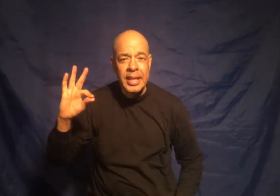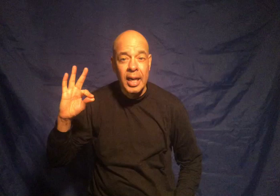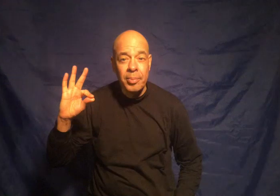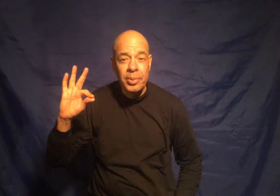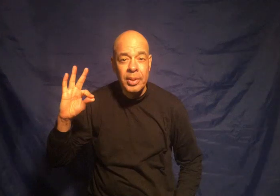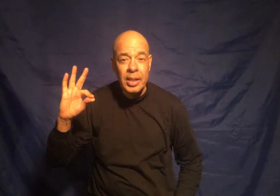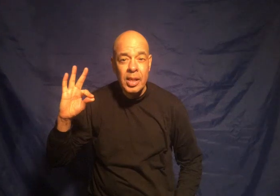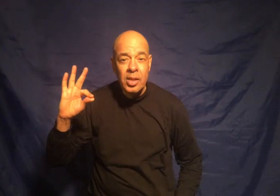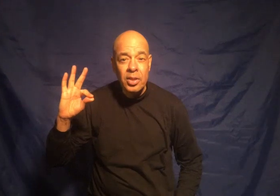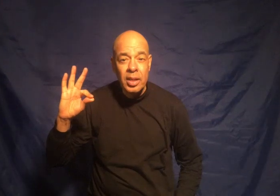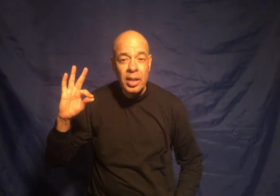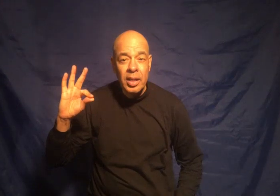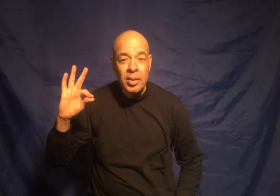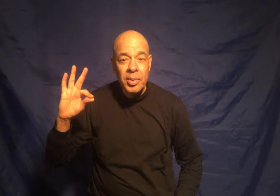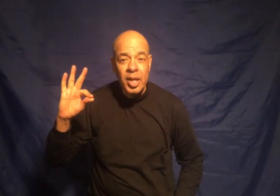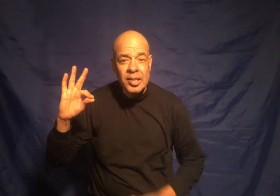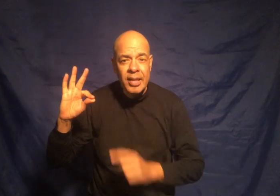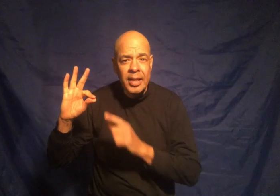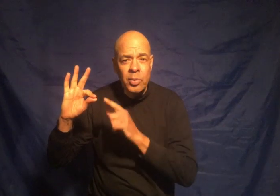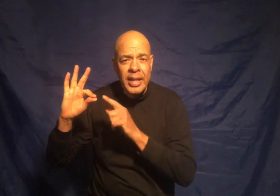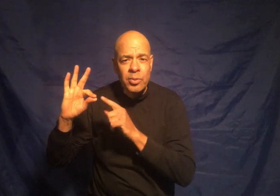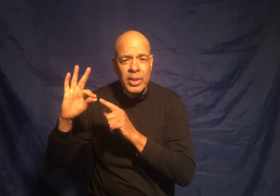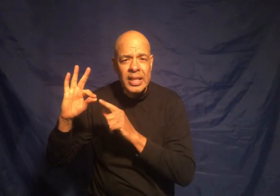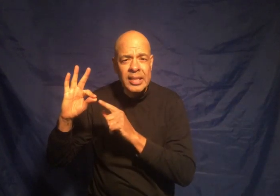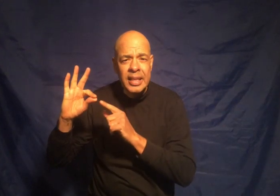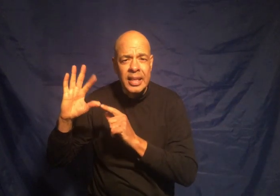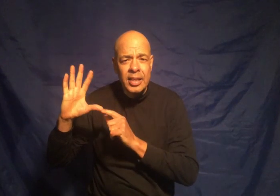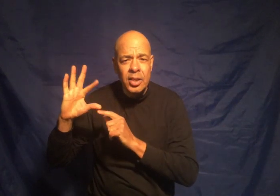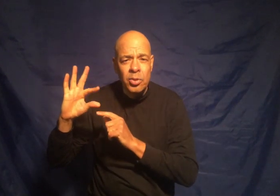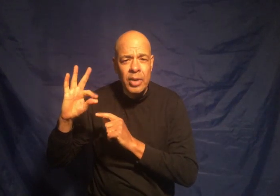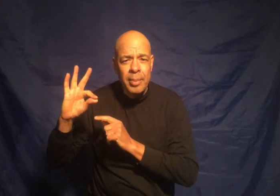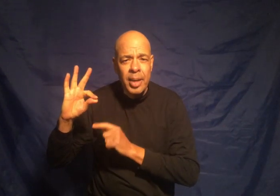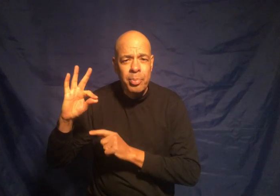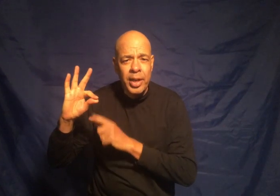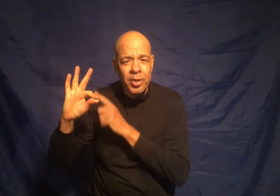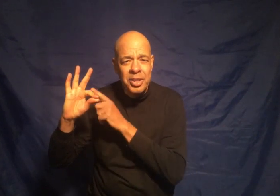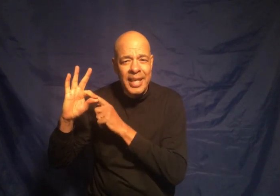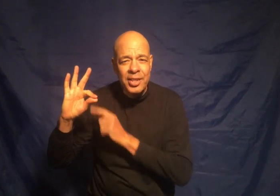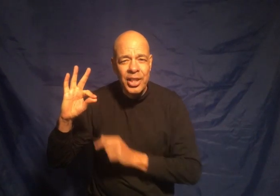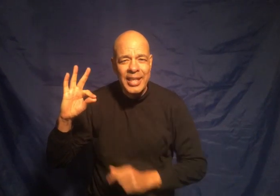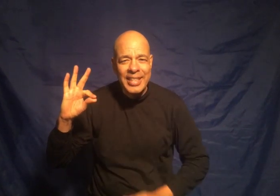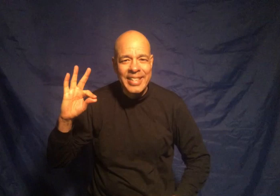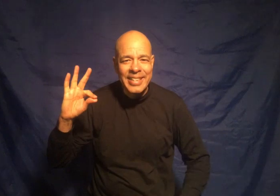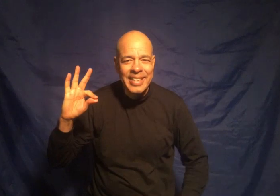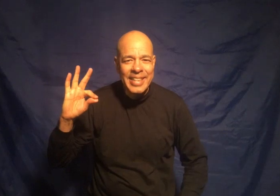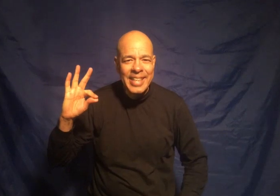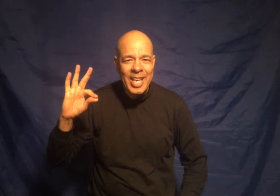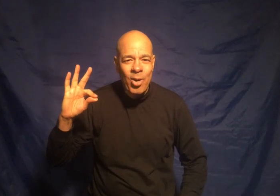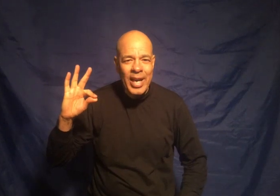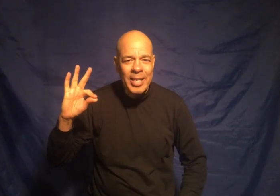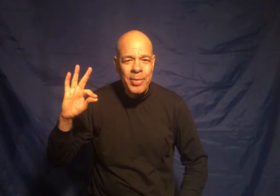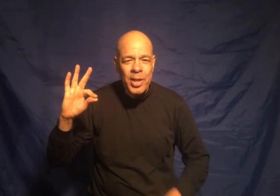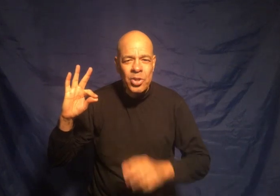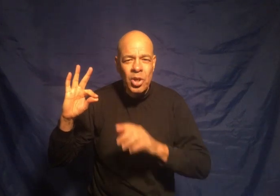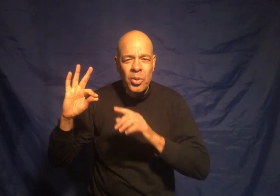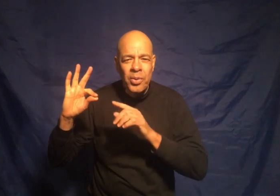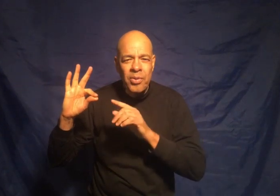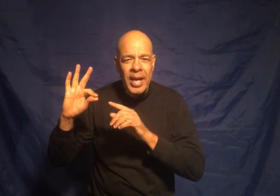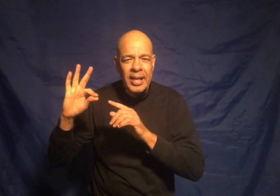up because then we can really see you grab that point looks like a chicken doesn't it all right so that